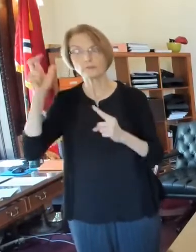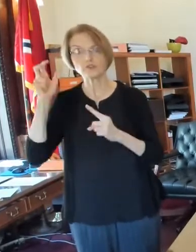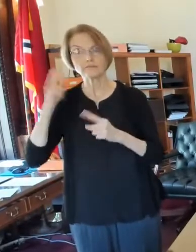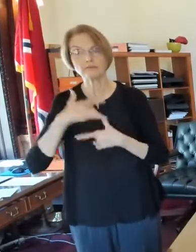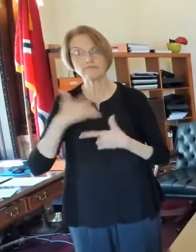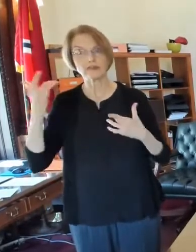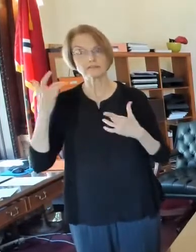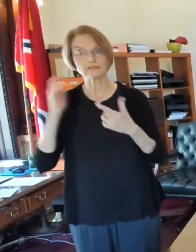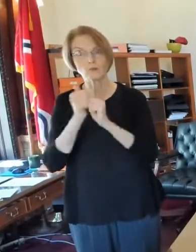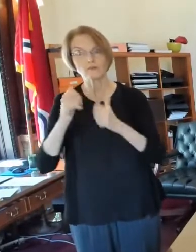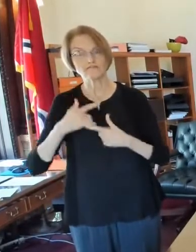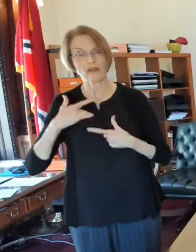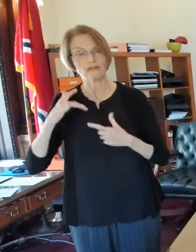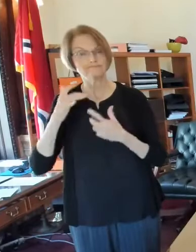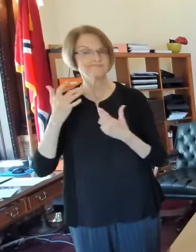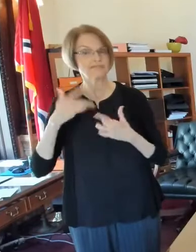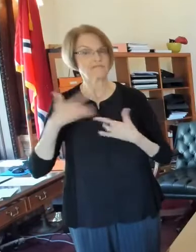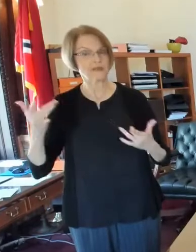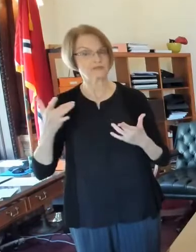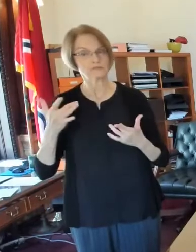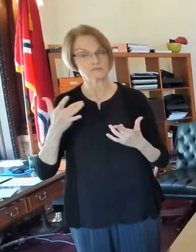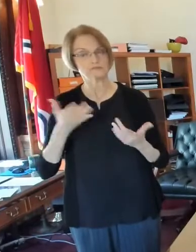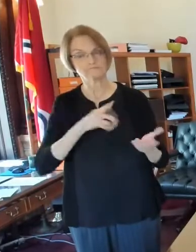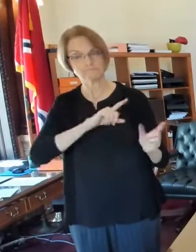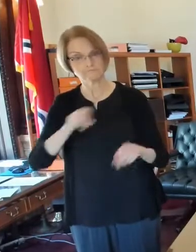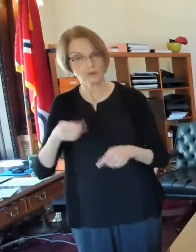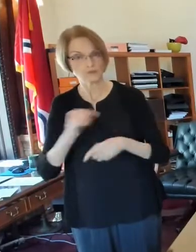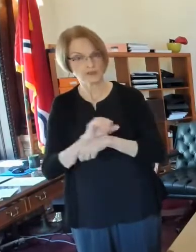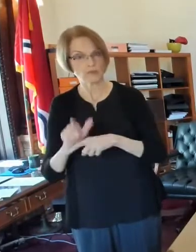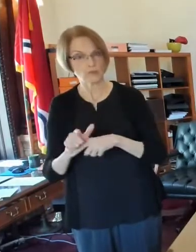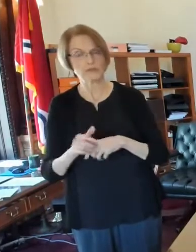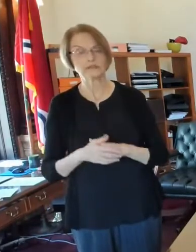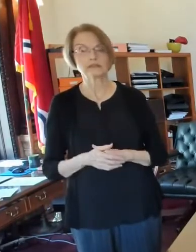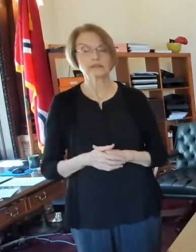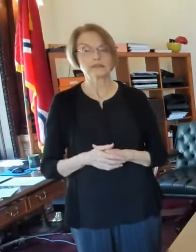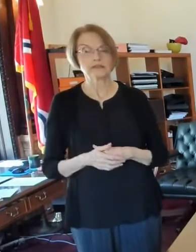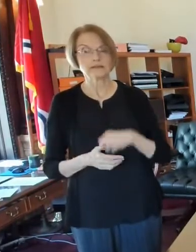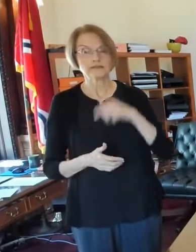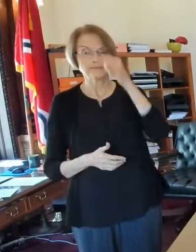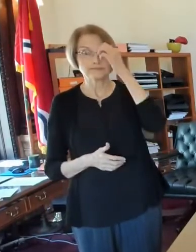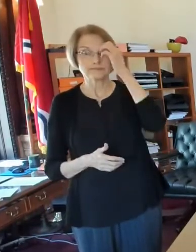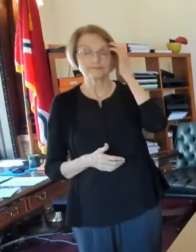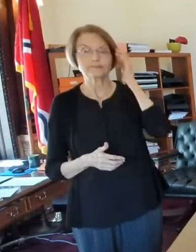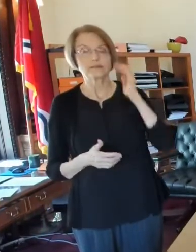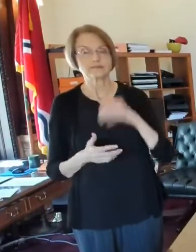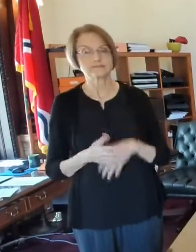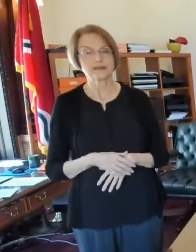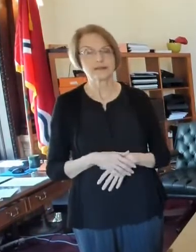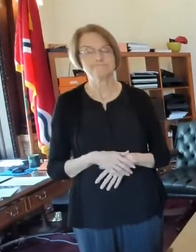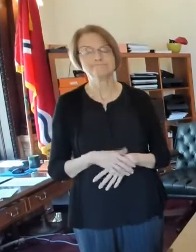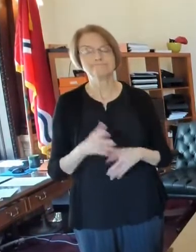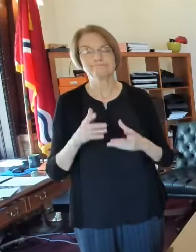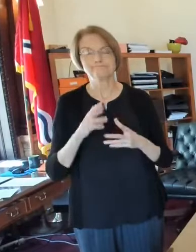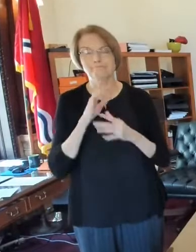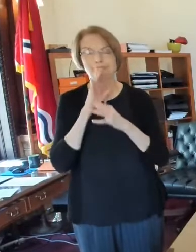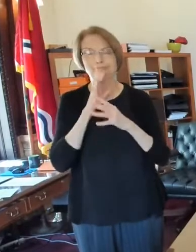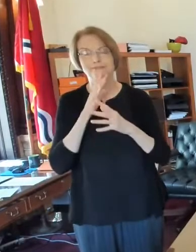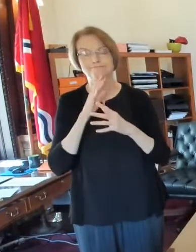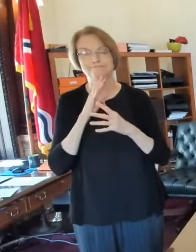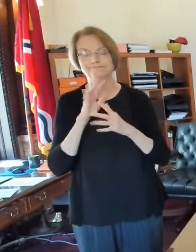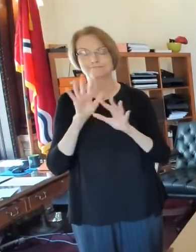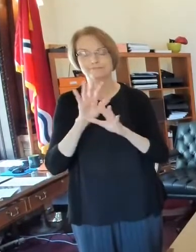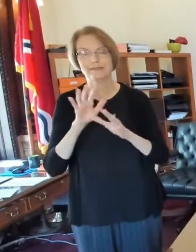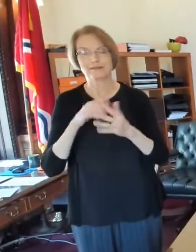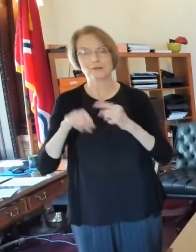And this is a lot more, more, uh, more than a, let me start that sentence over again.